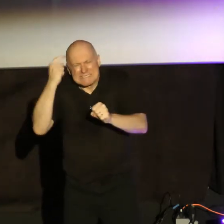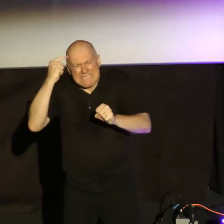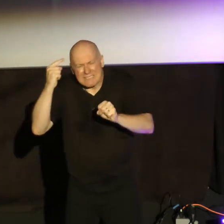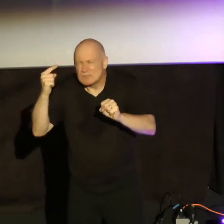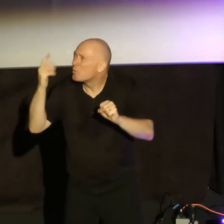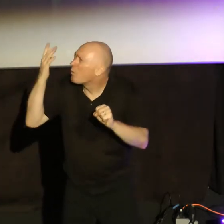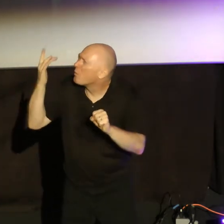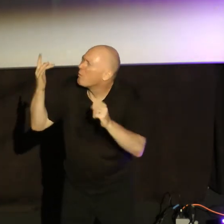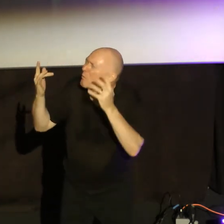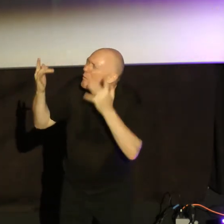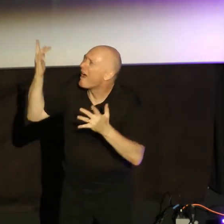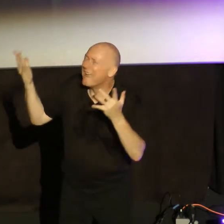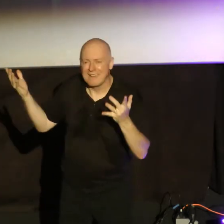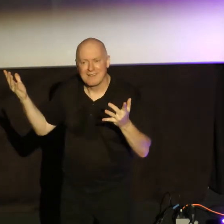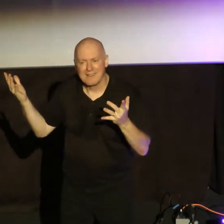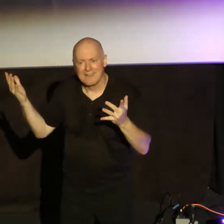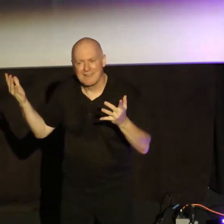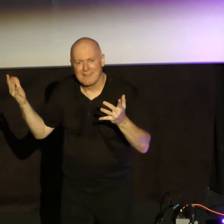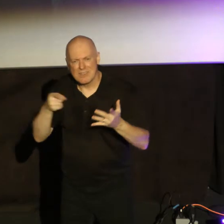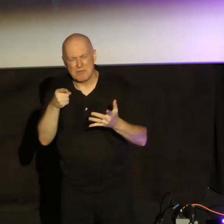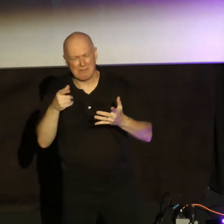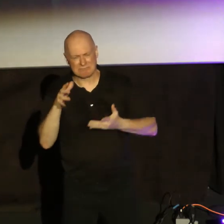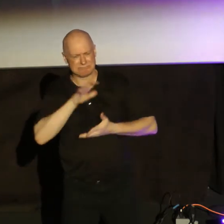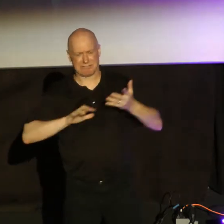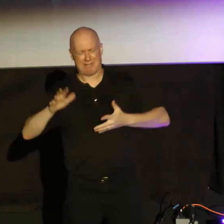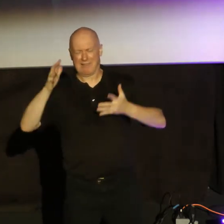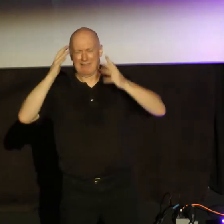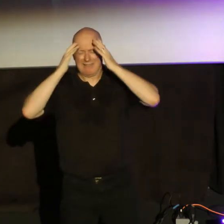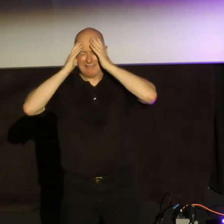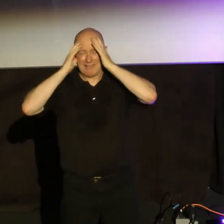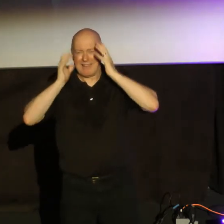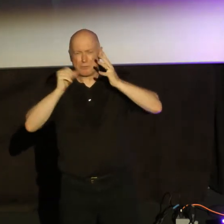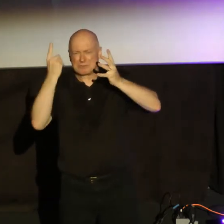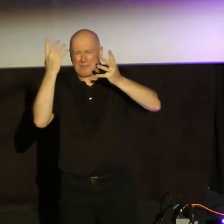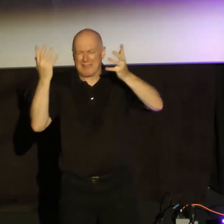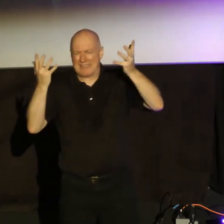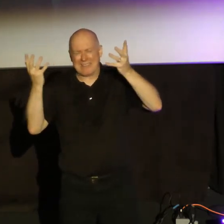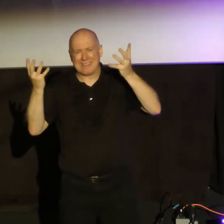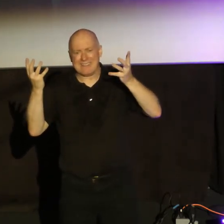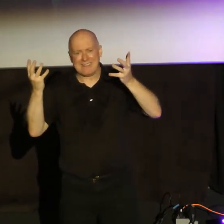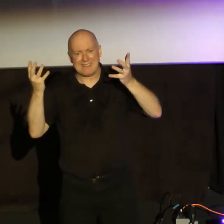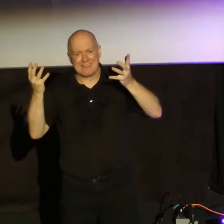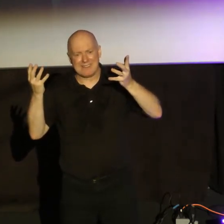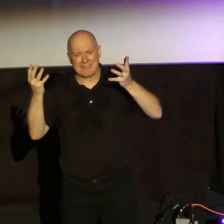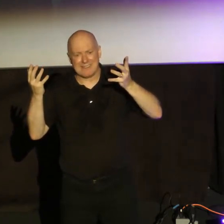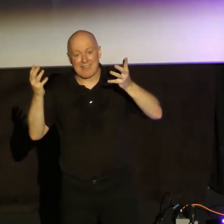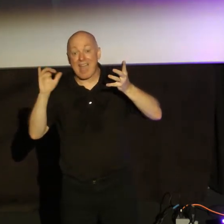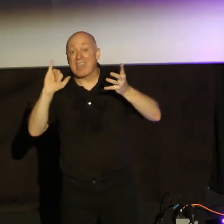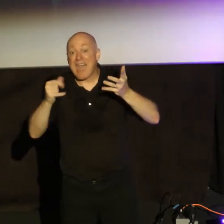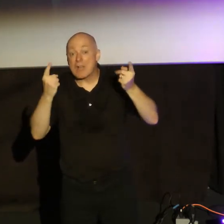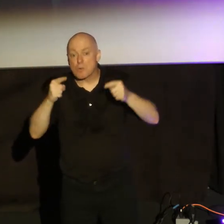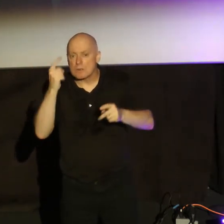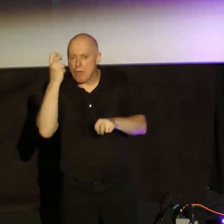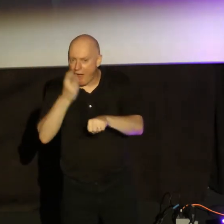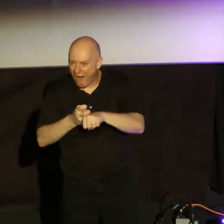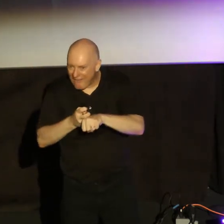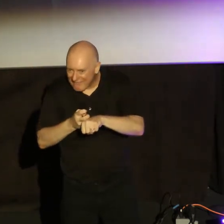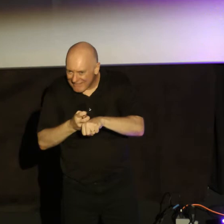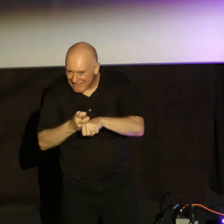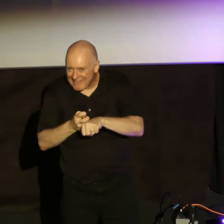and you're in turmoil and you're just confused, that's when it's hard. Maybe there's